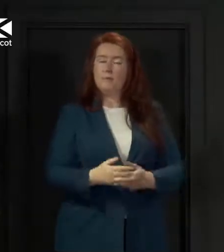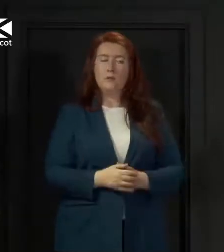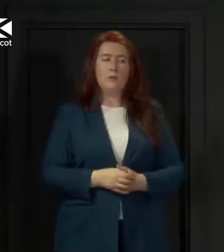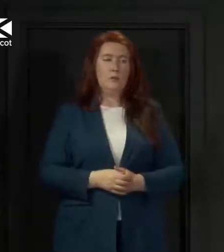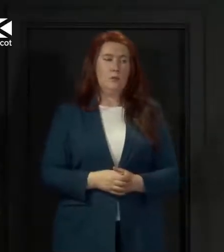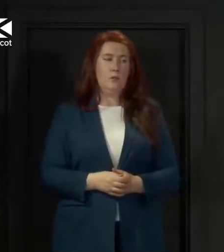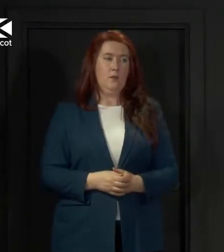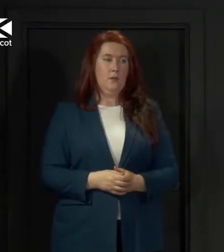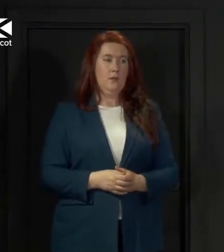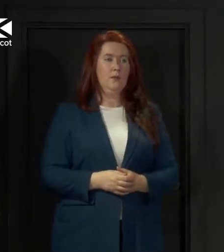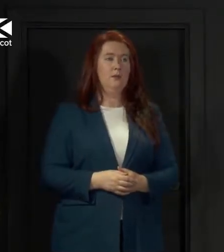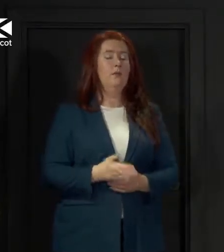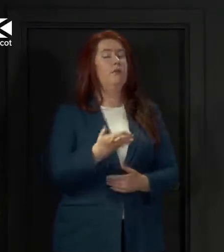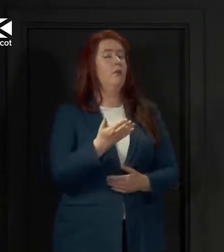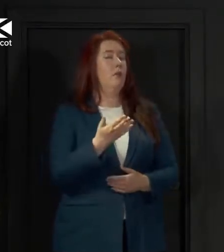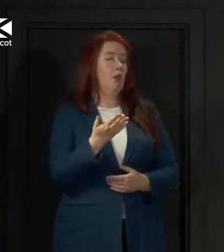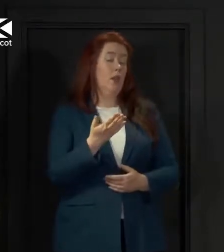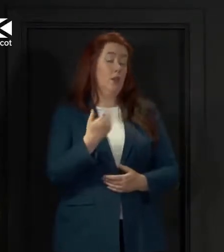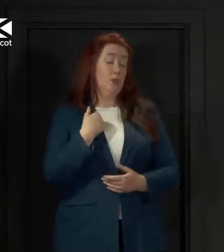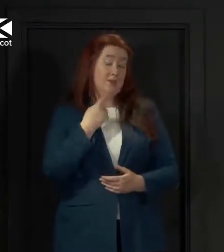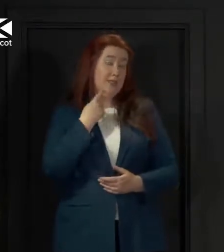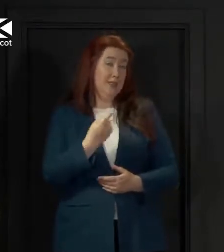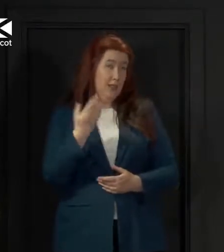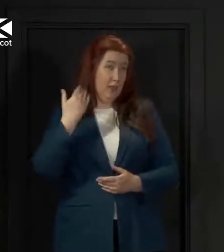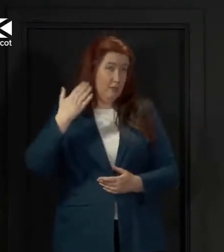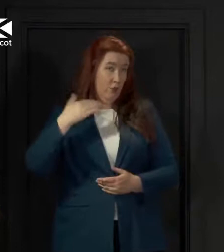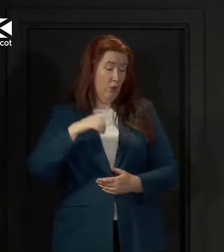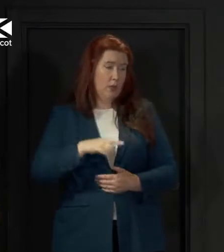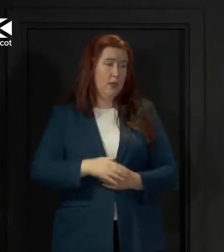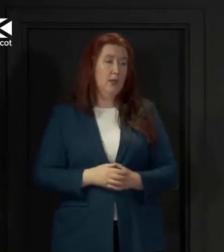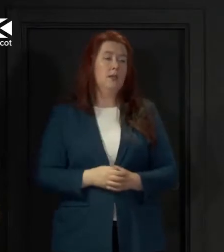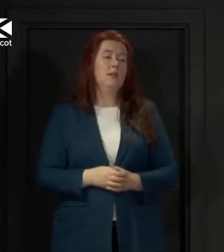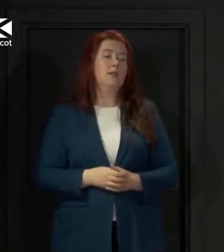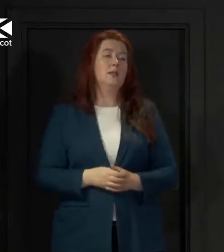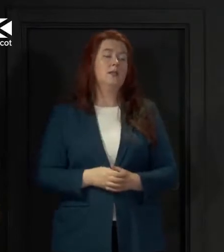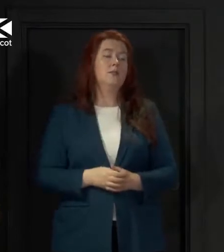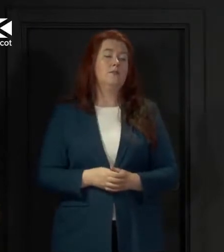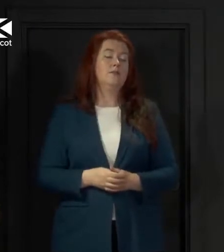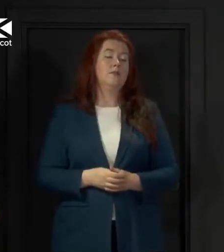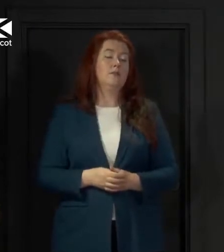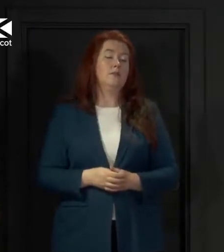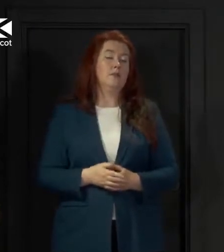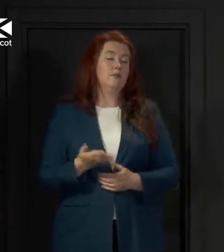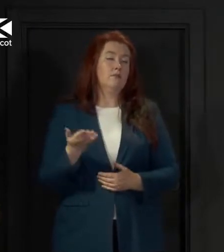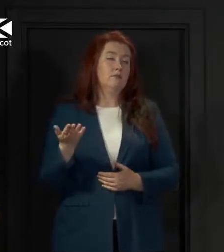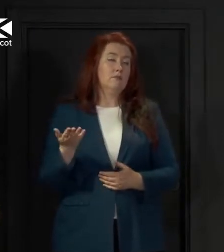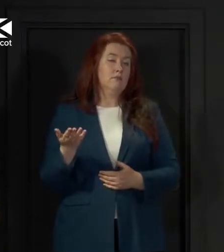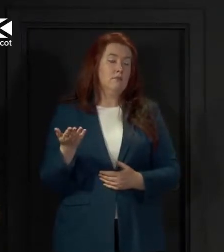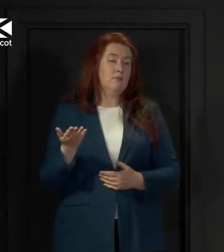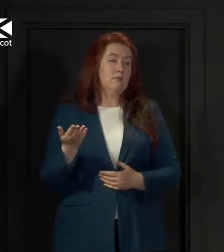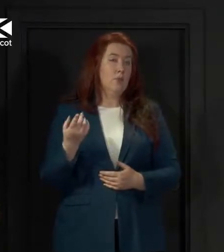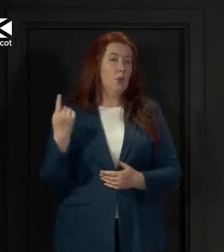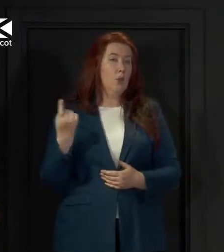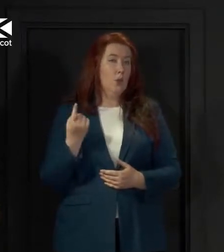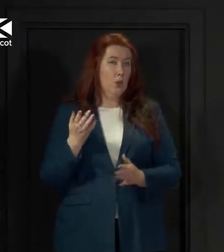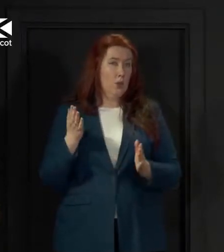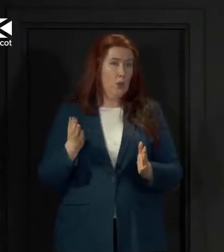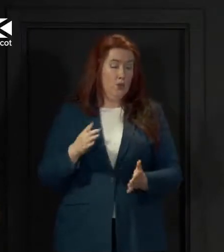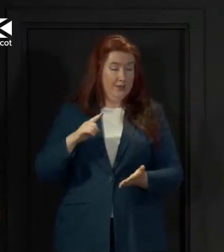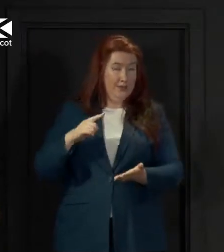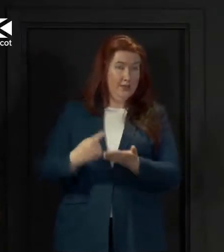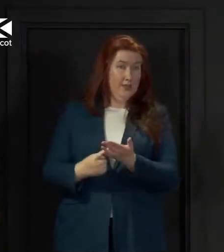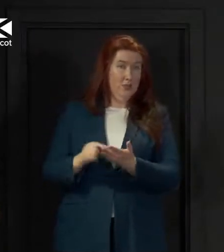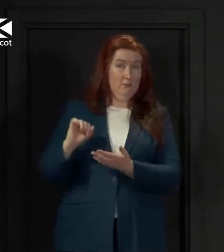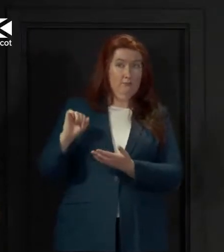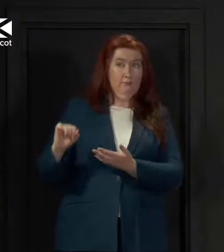as we've said before, Stephen, it is for those charged with making decisions for people